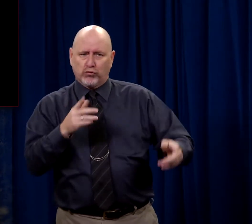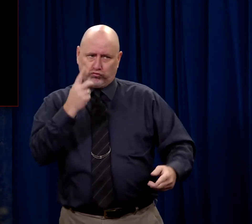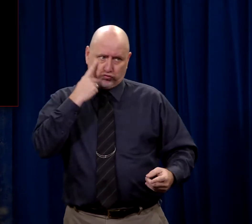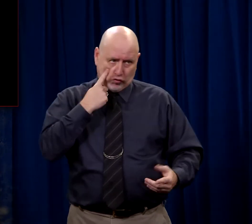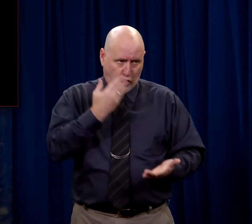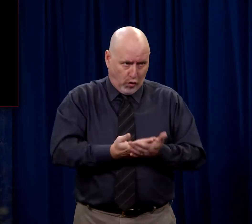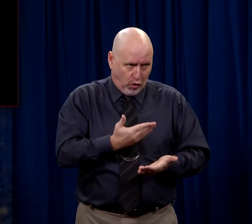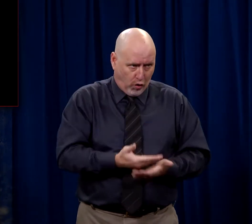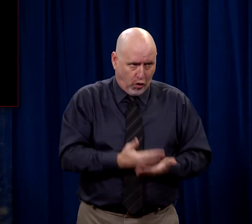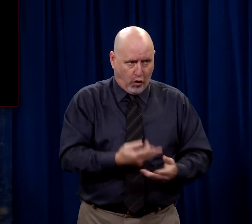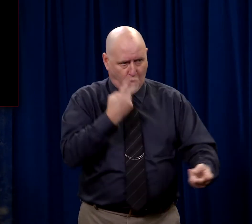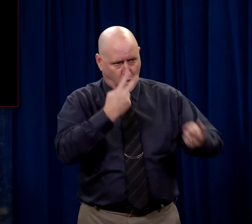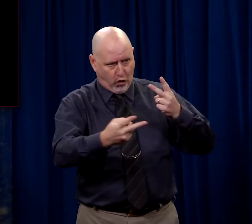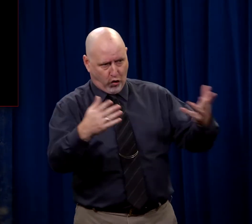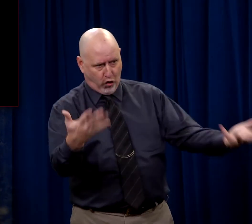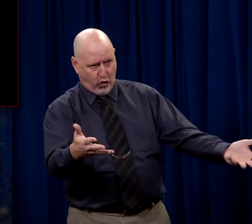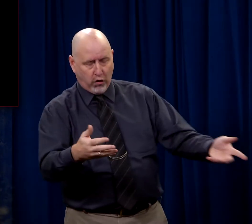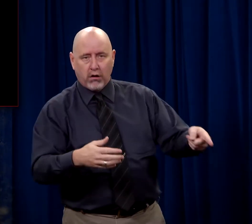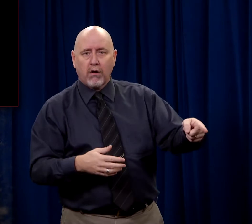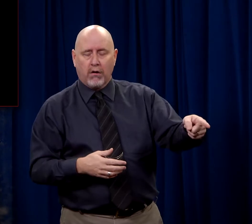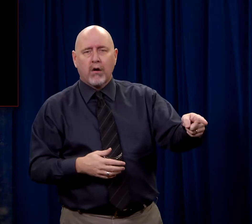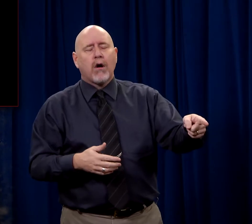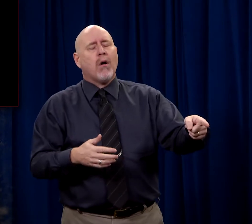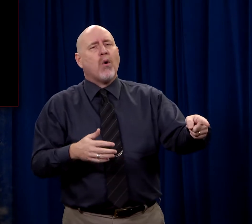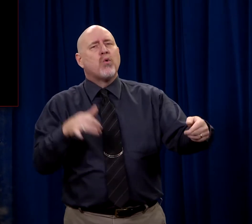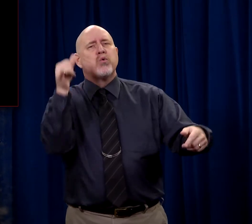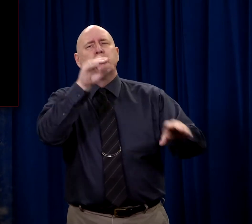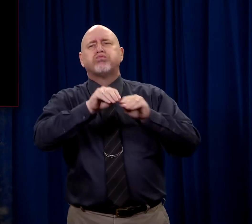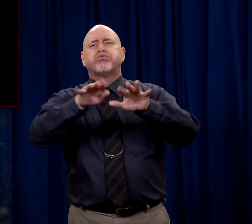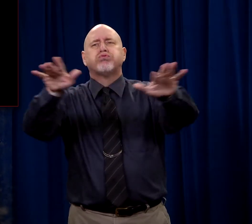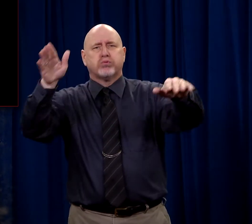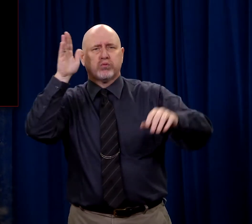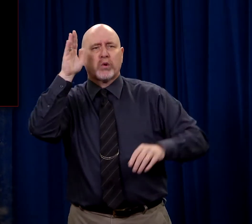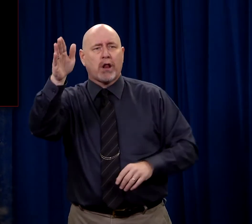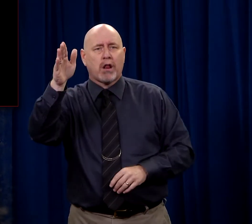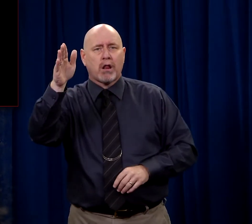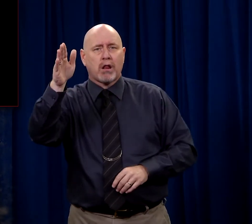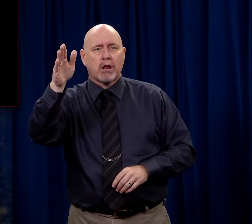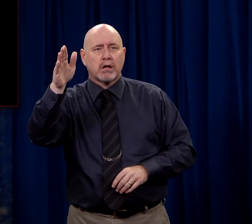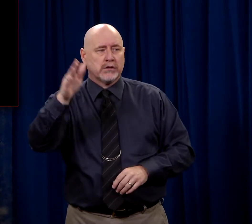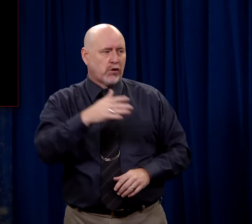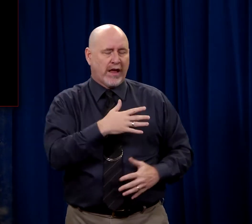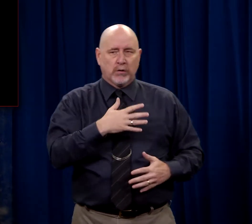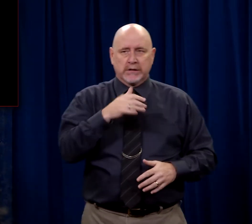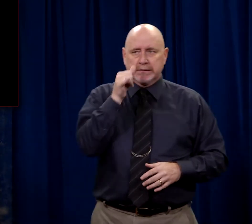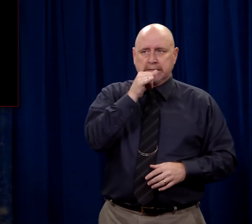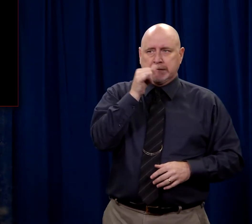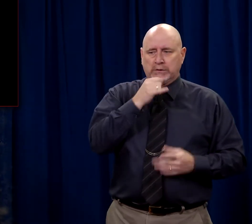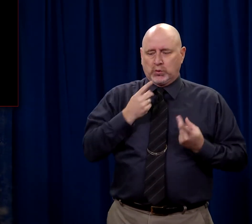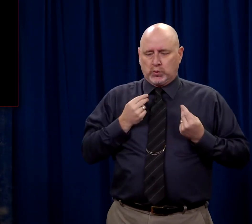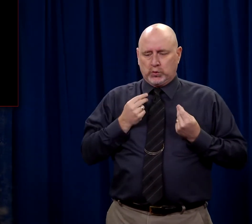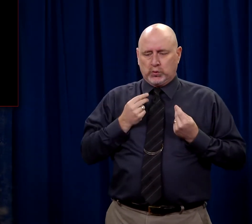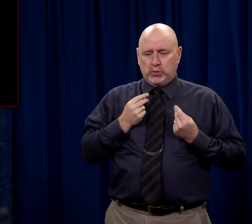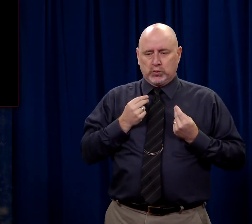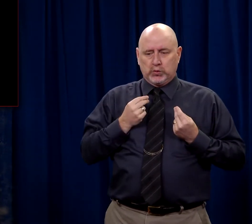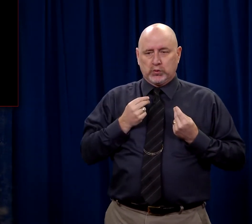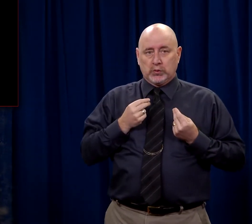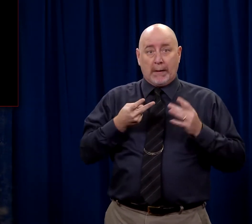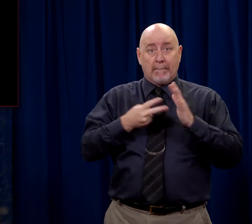I mean, people were there. People know about this. It's going to be big. And they were shaken. It